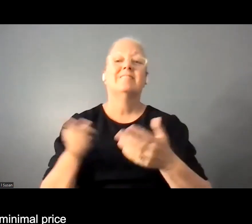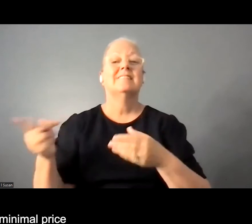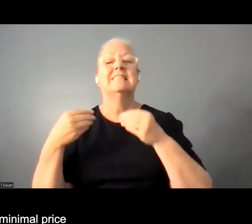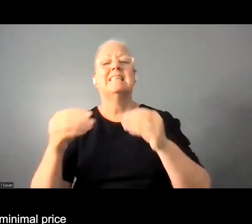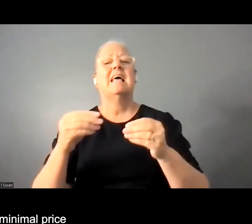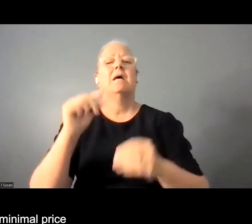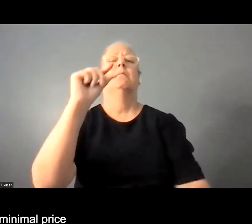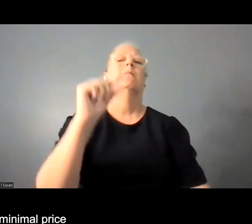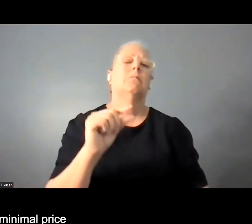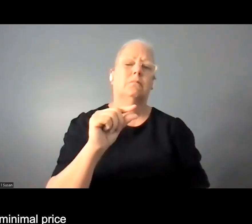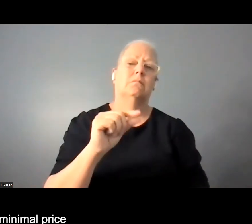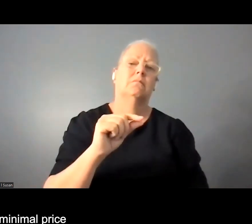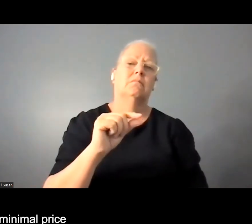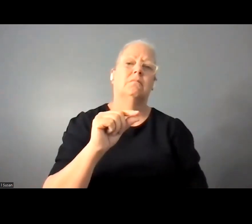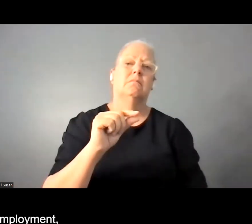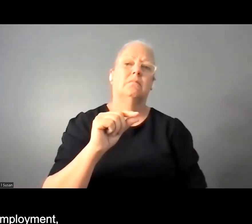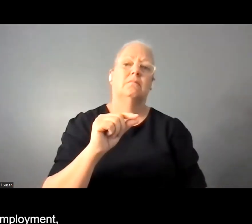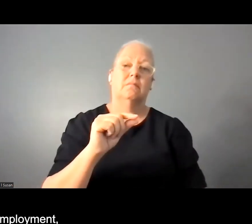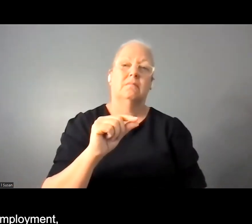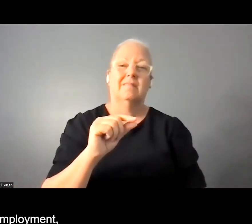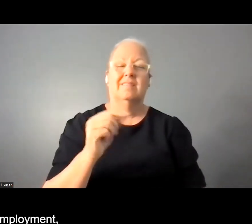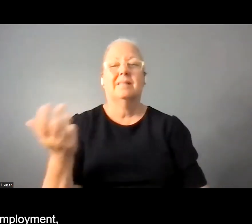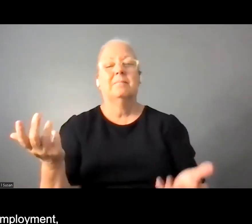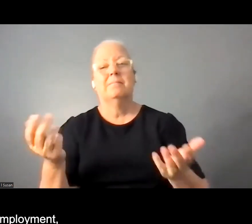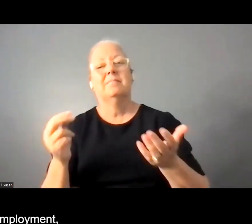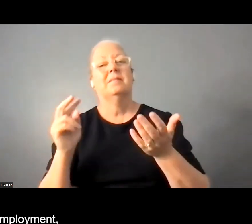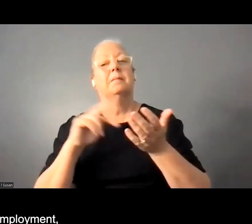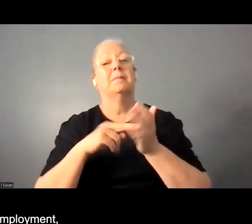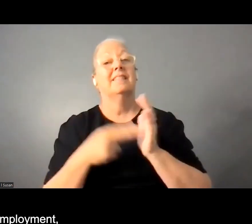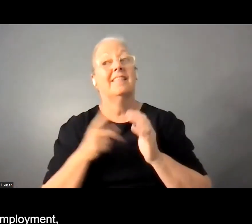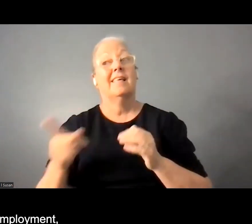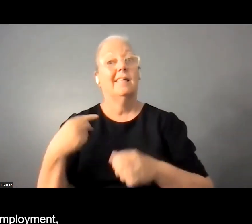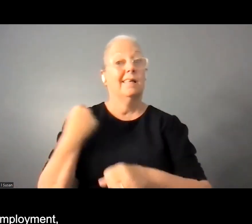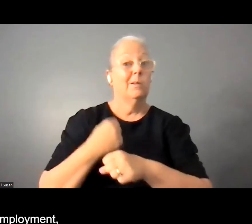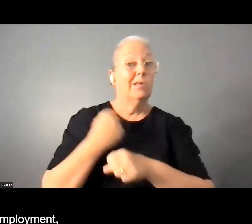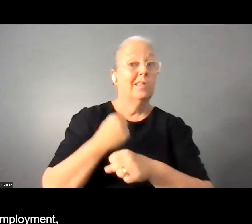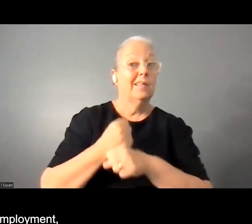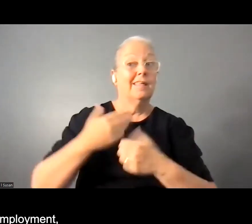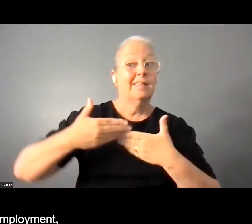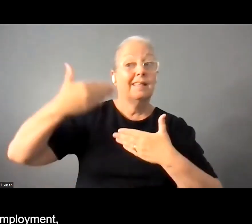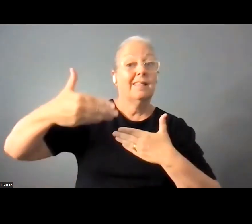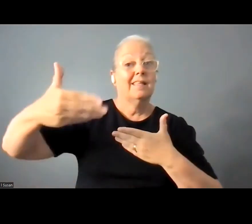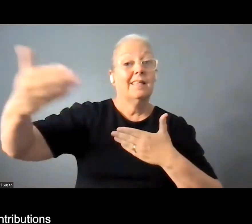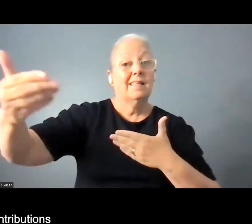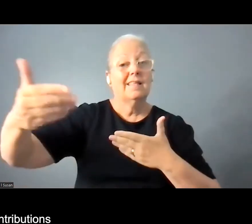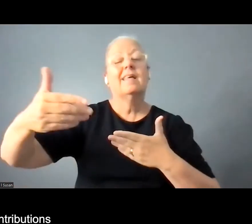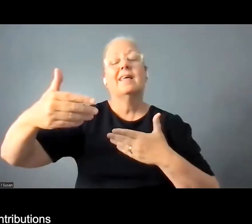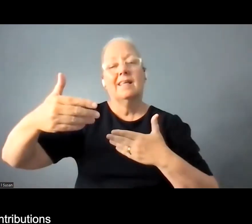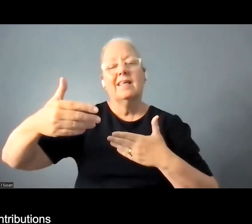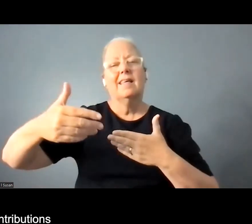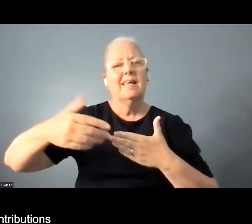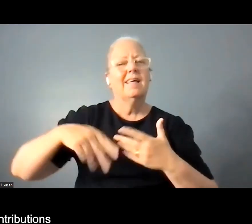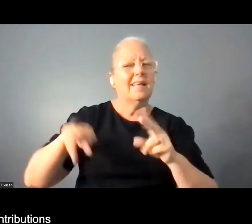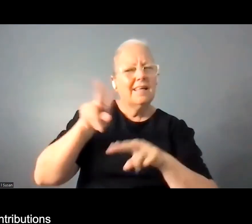price and really in that sense a situation of underemployment or undervaluation of